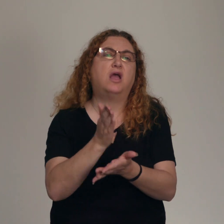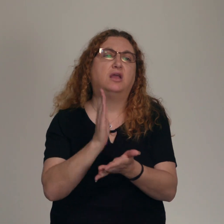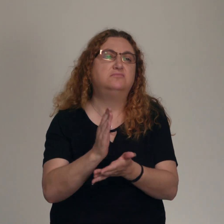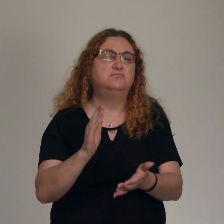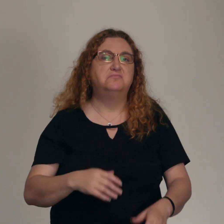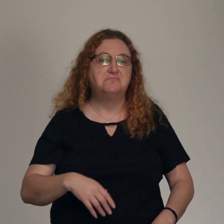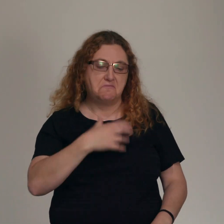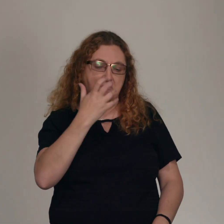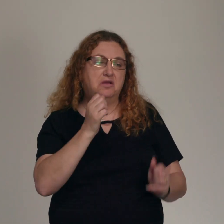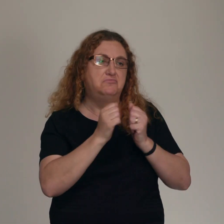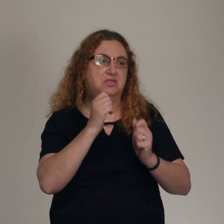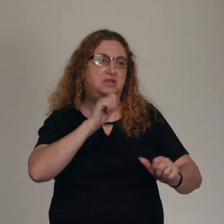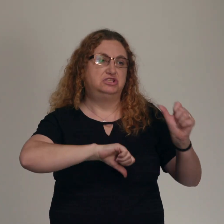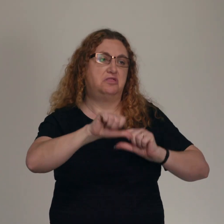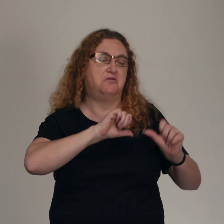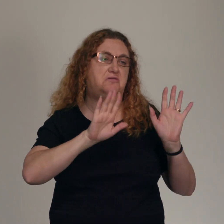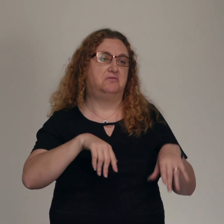like there's nothing wrong, because at least I'm not a murderer.